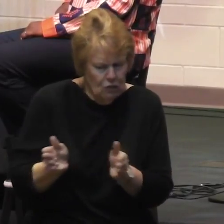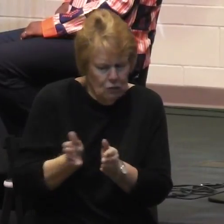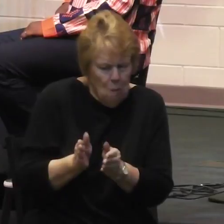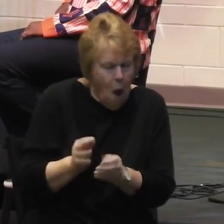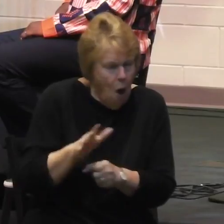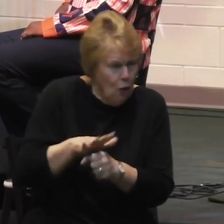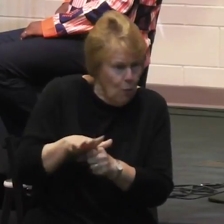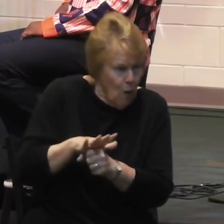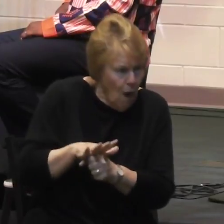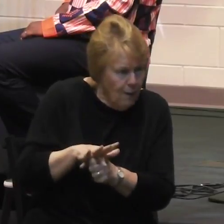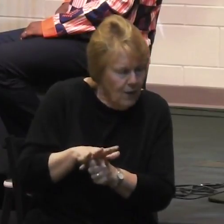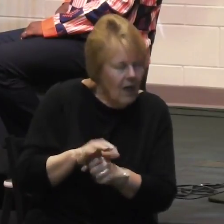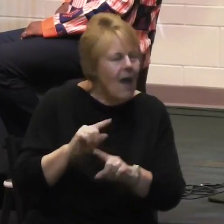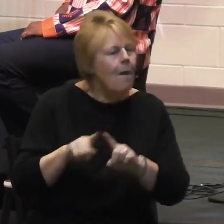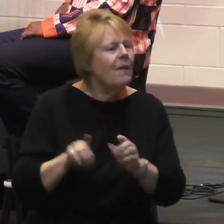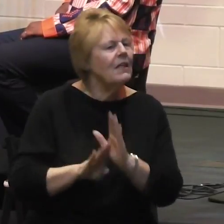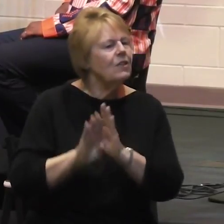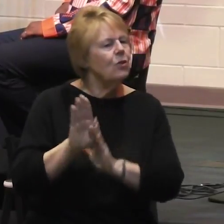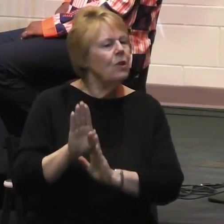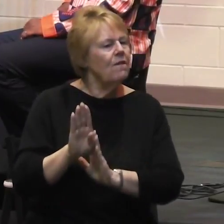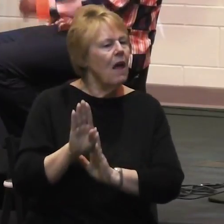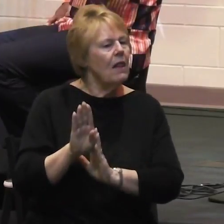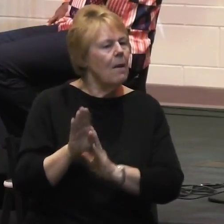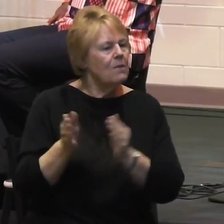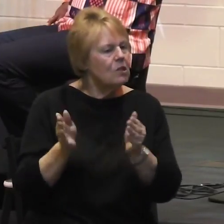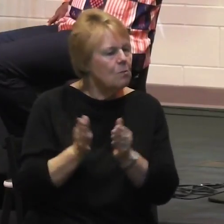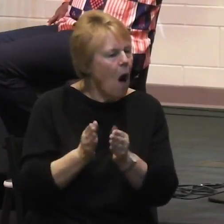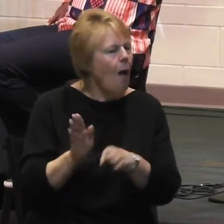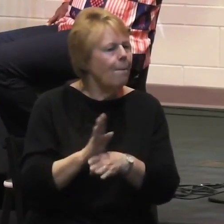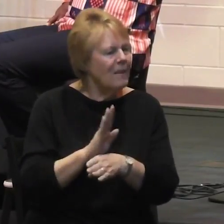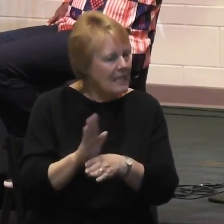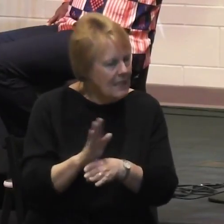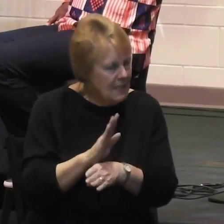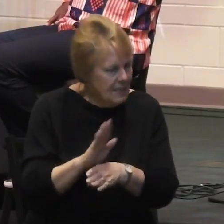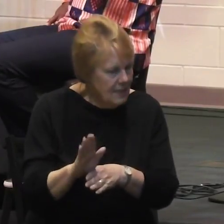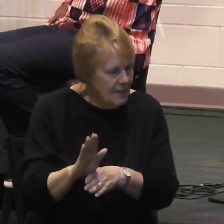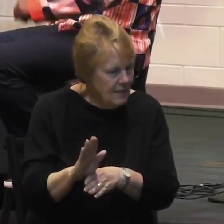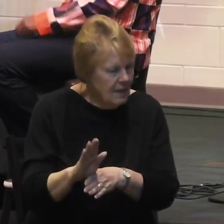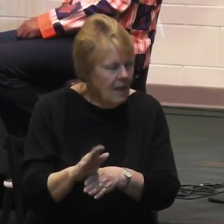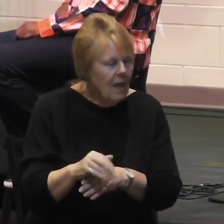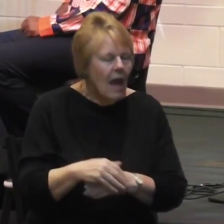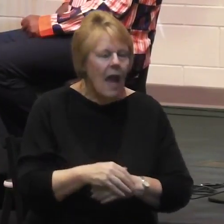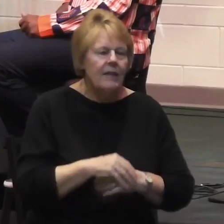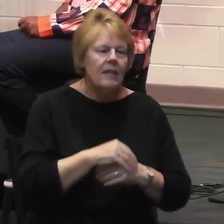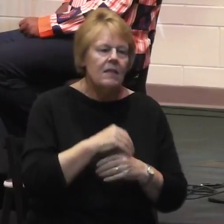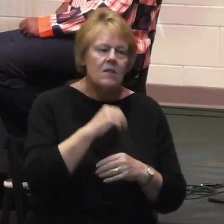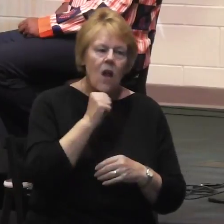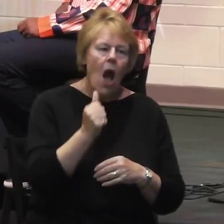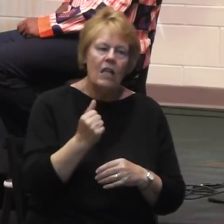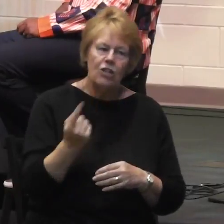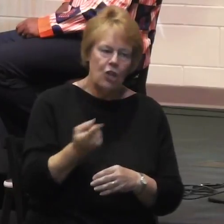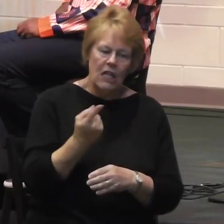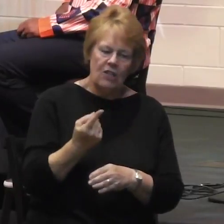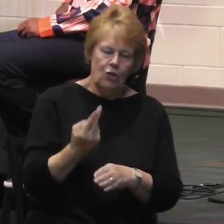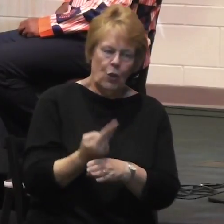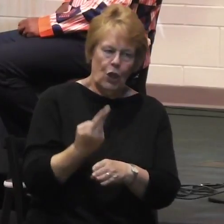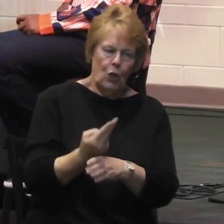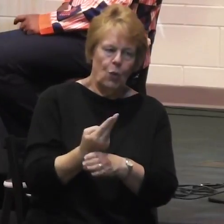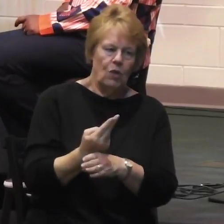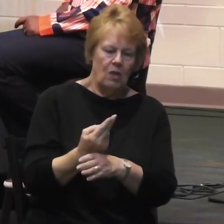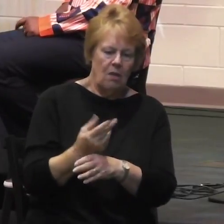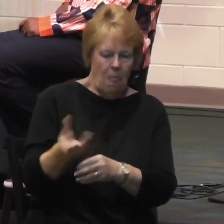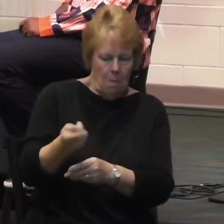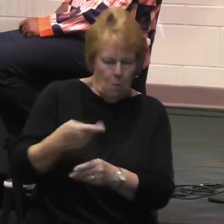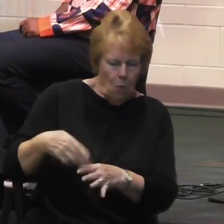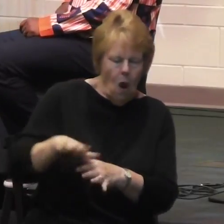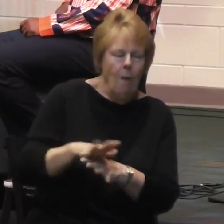small businesses. And it's not just to use the property and have a little bit of income. But tell us what the vision is there